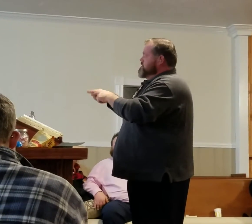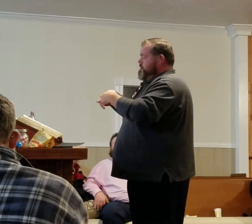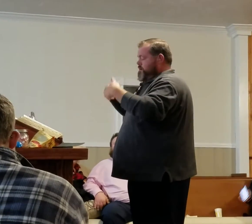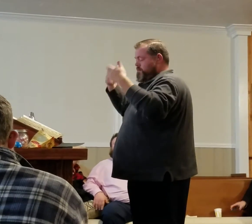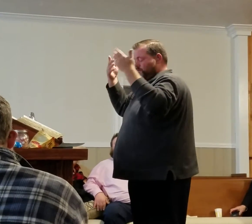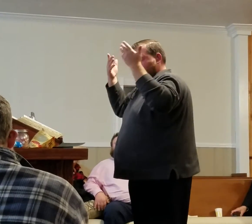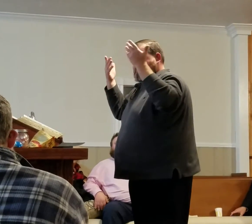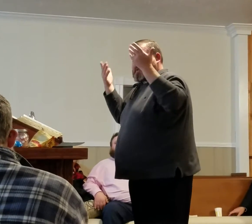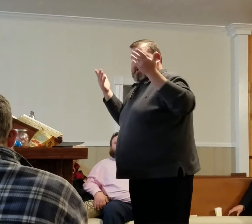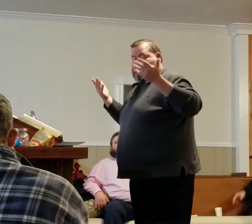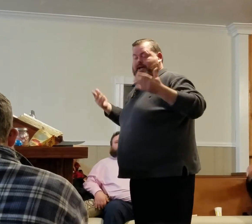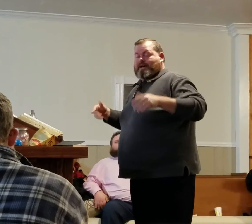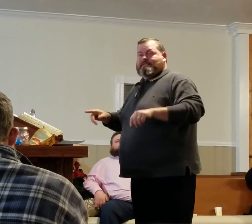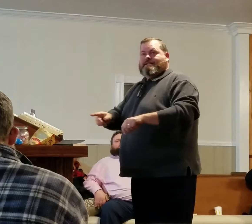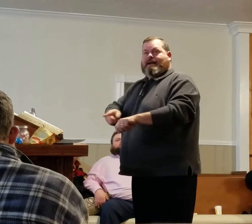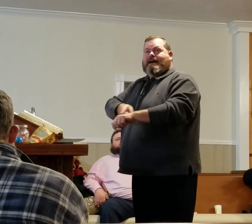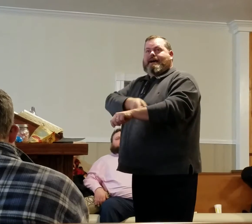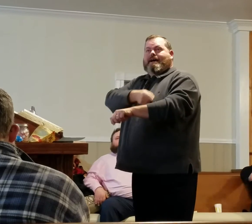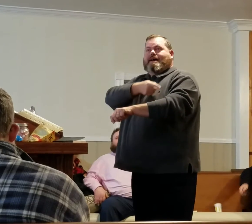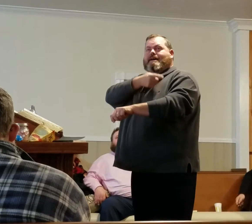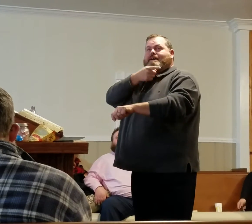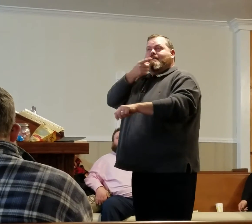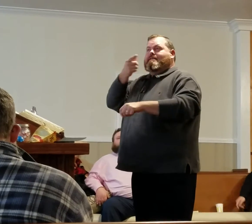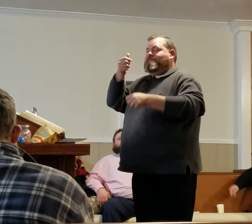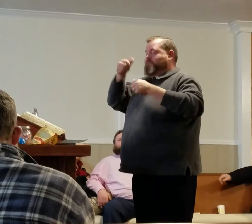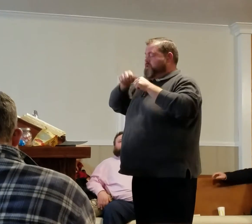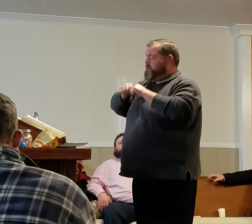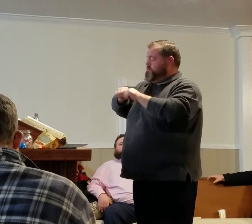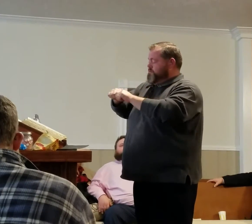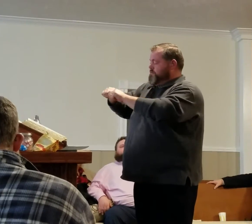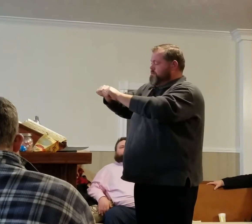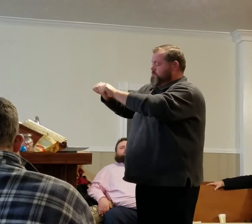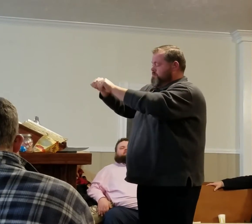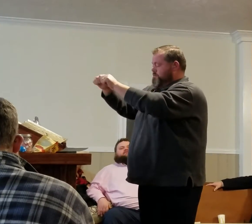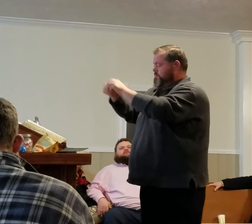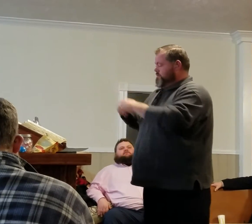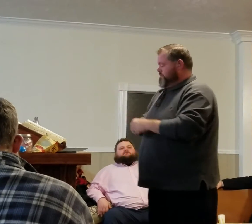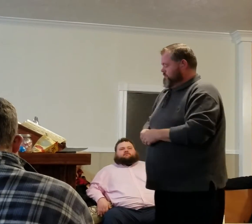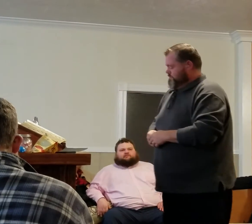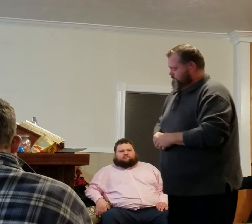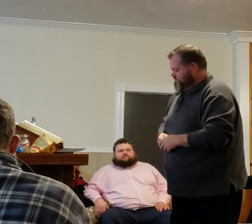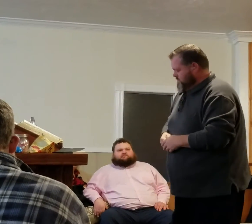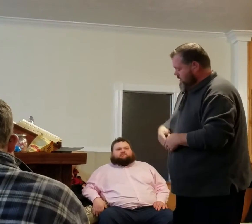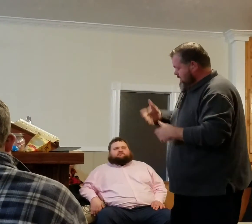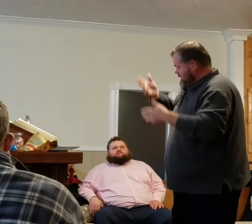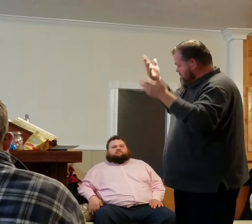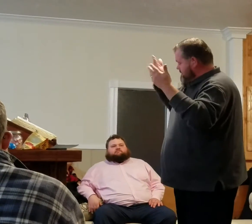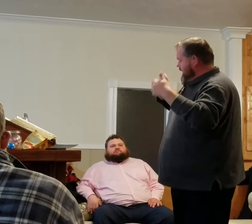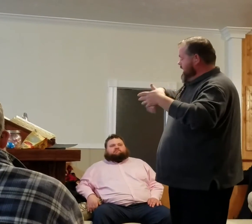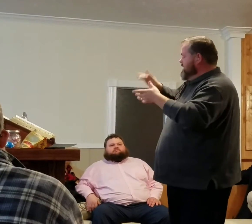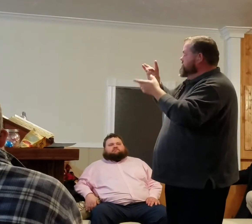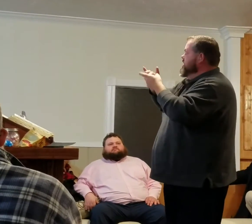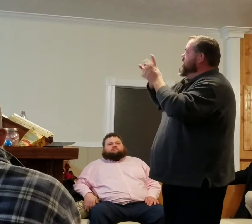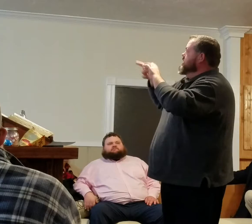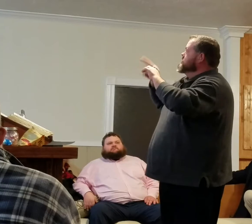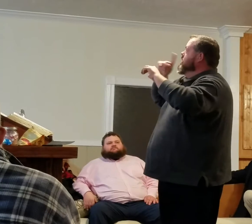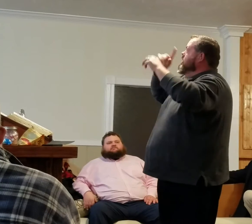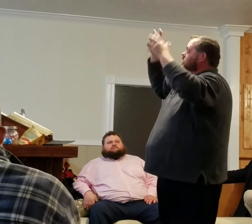long as life endured. My chains are